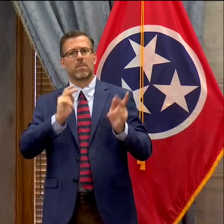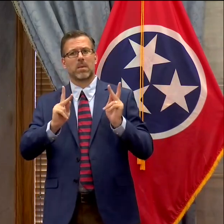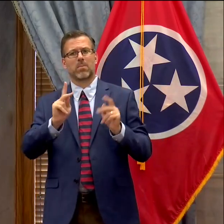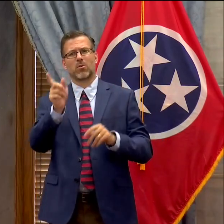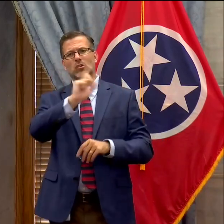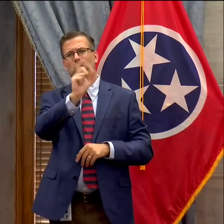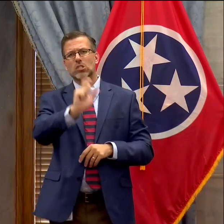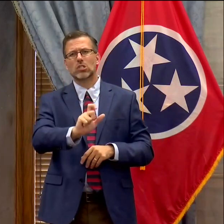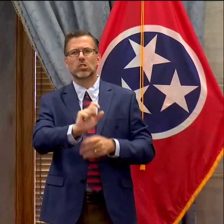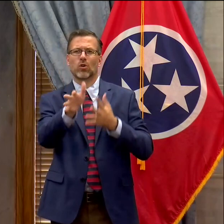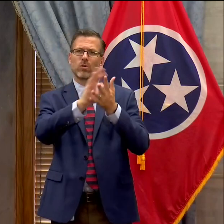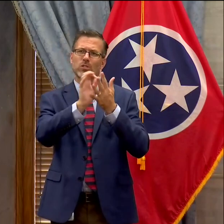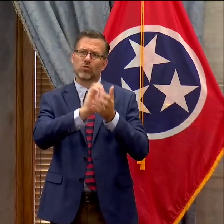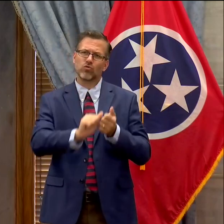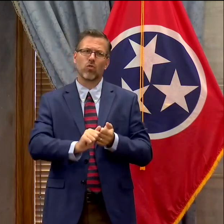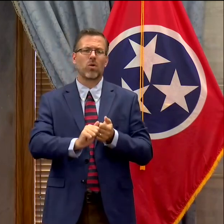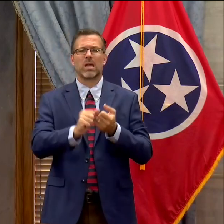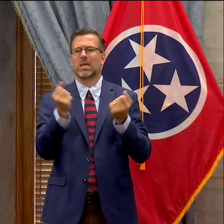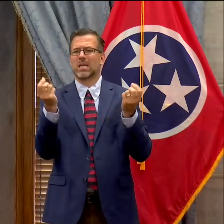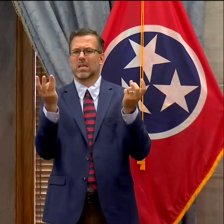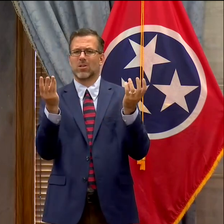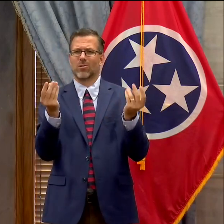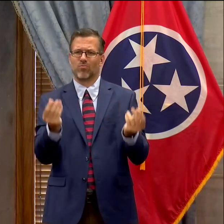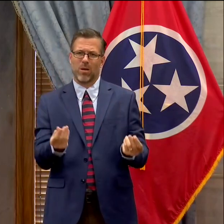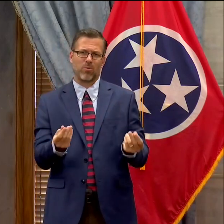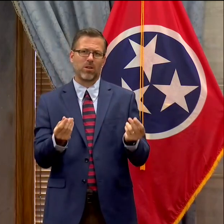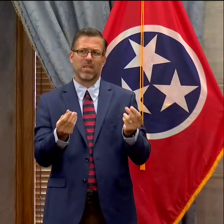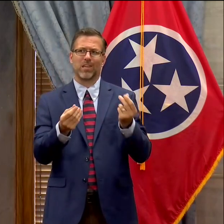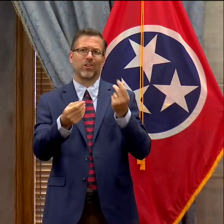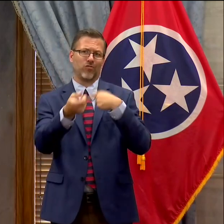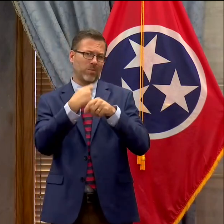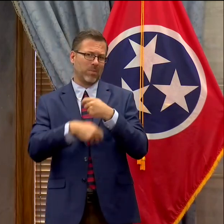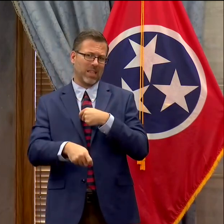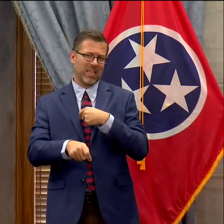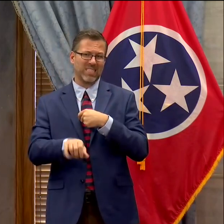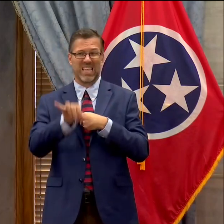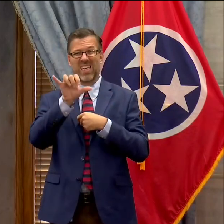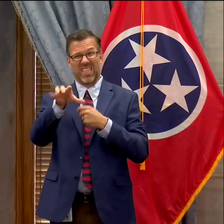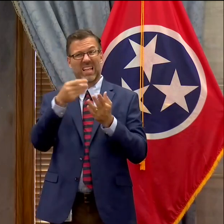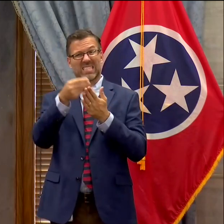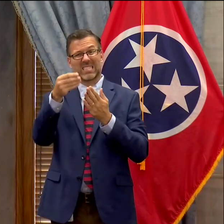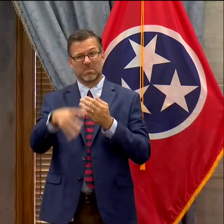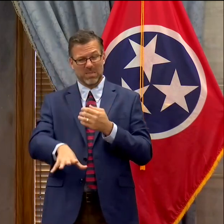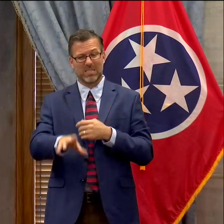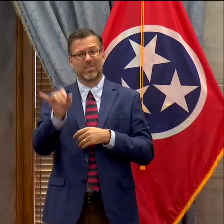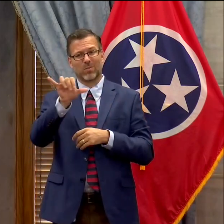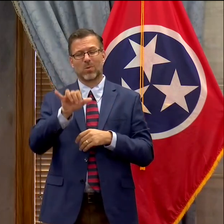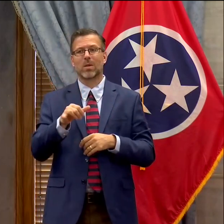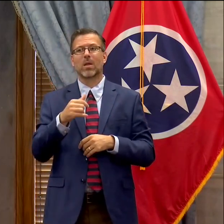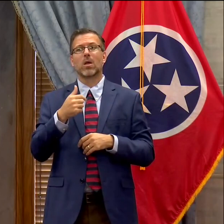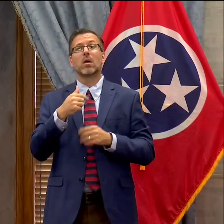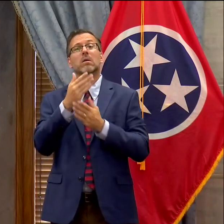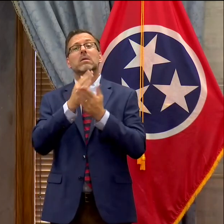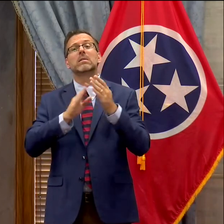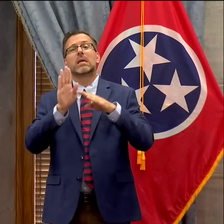to replace to retrofit to clean. There's a there's a you know, we had businesses with windows broken